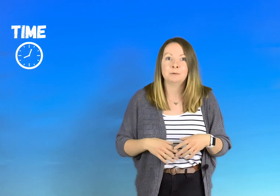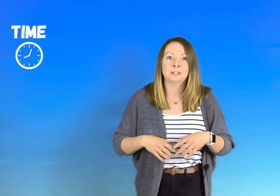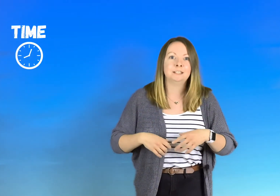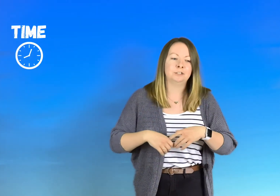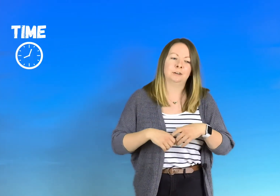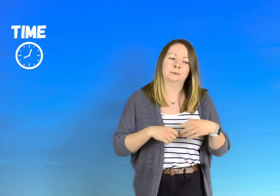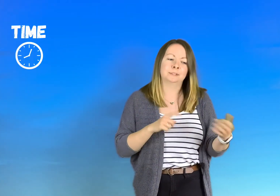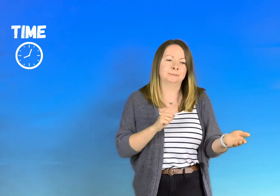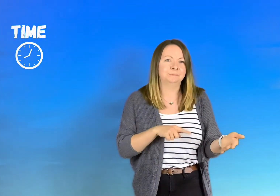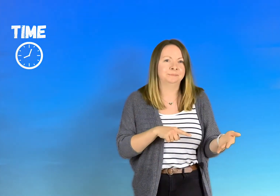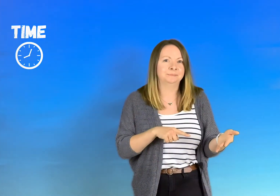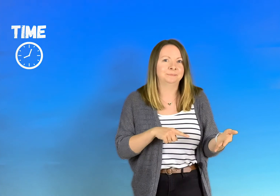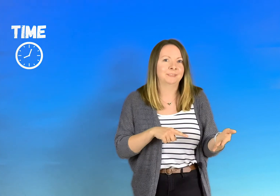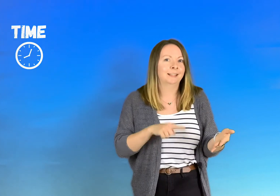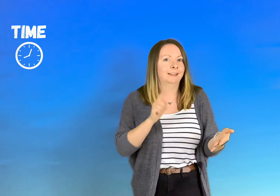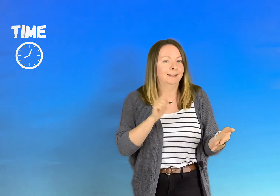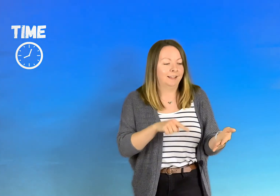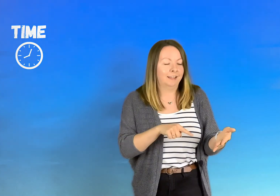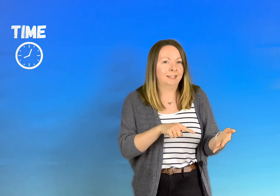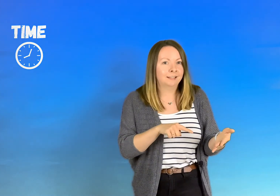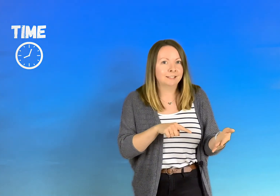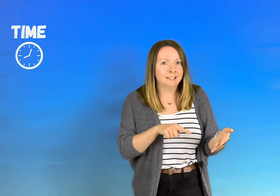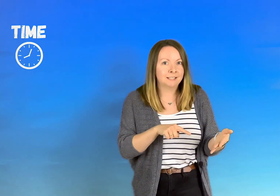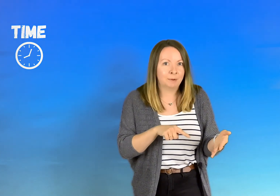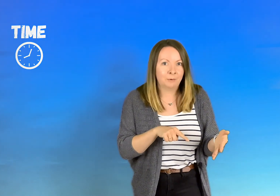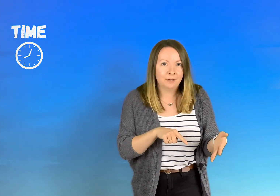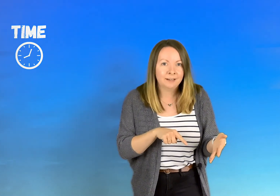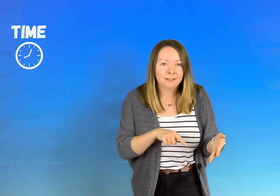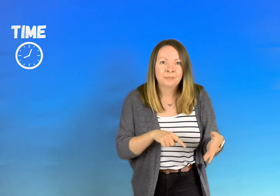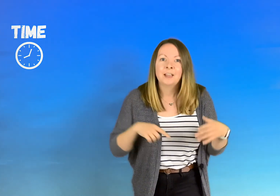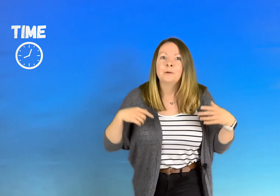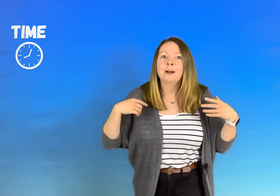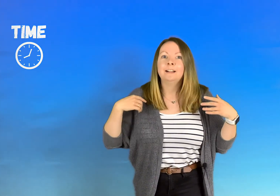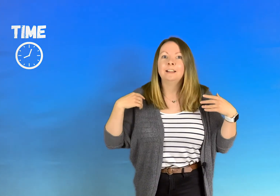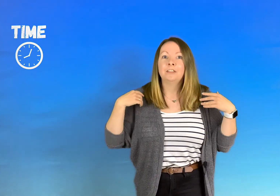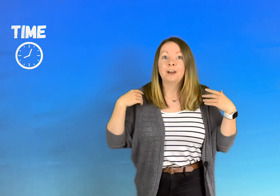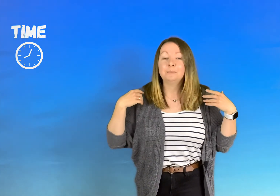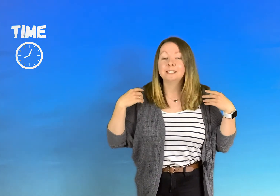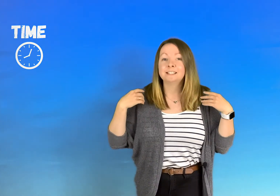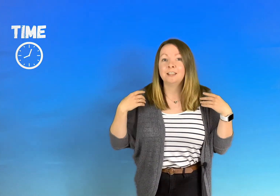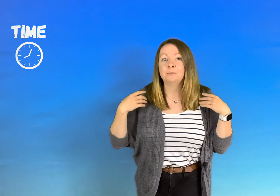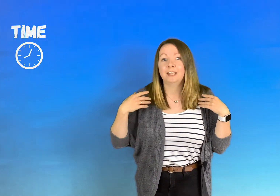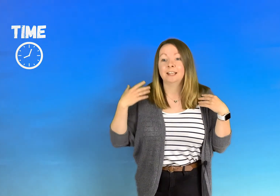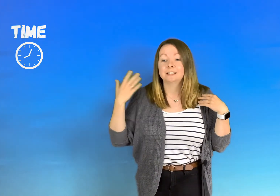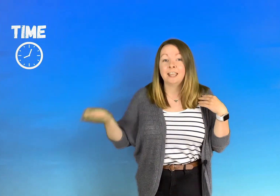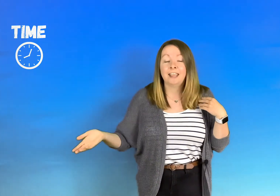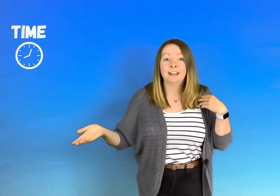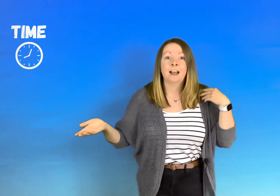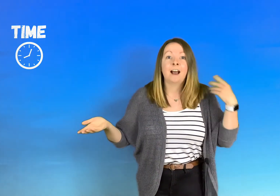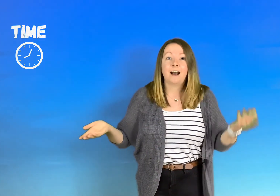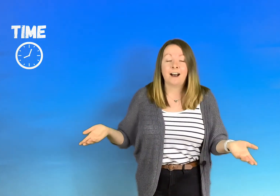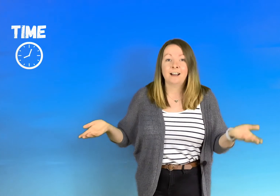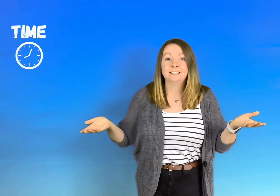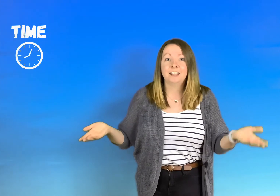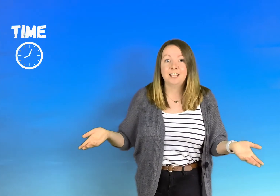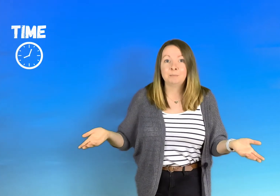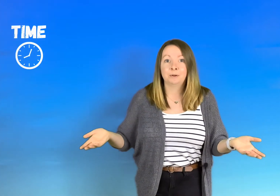when the teacher goes hmm i think this needs a bit of work well that was the same way as cain and abel